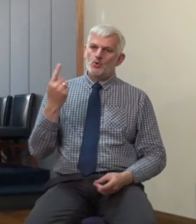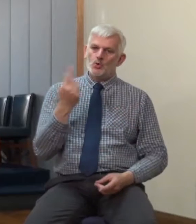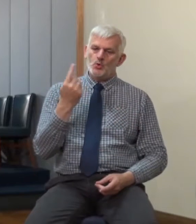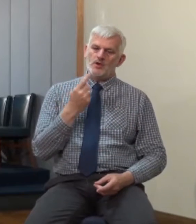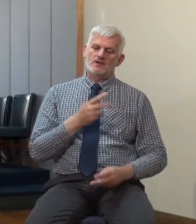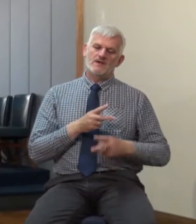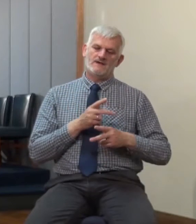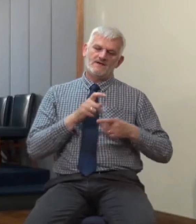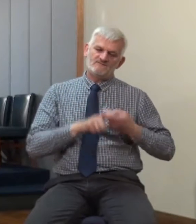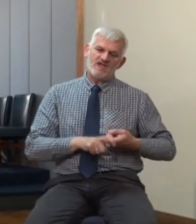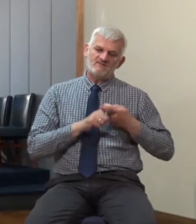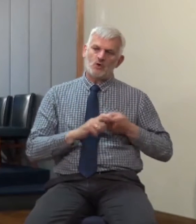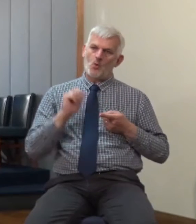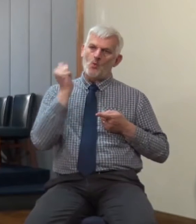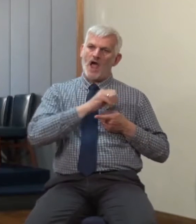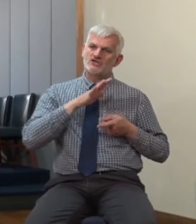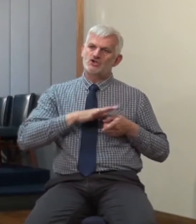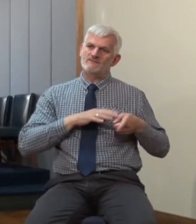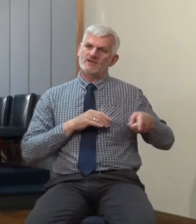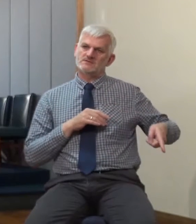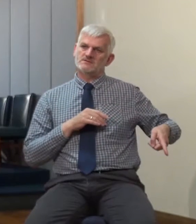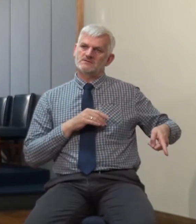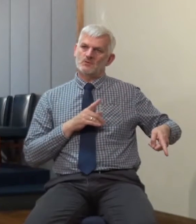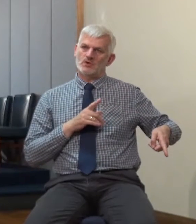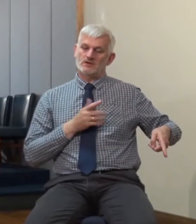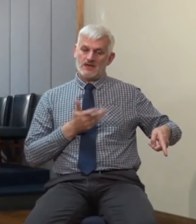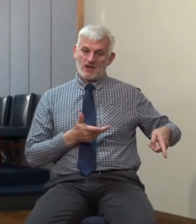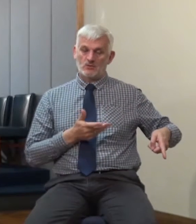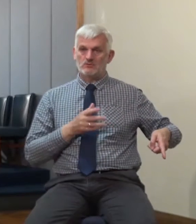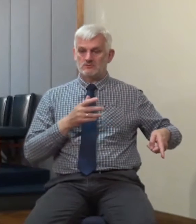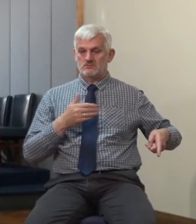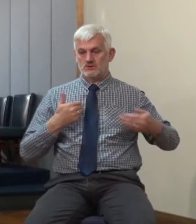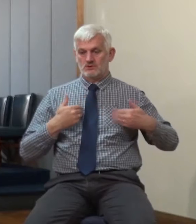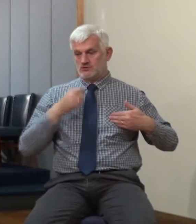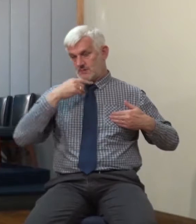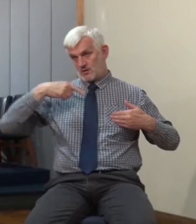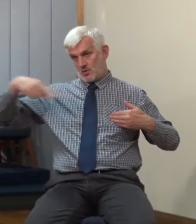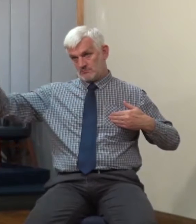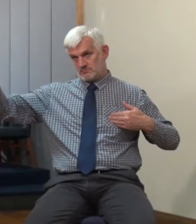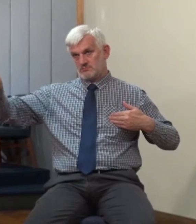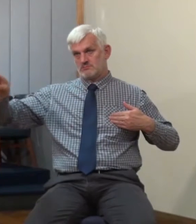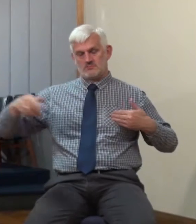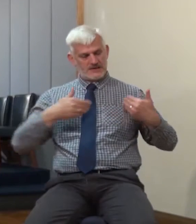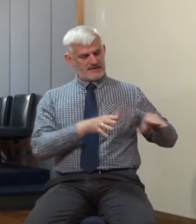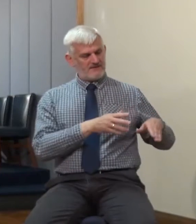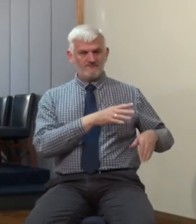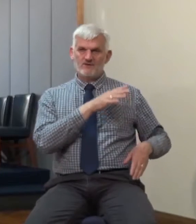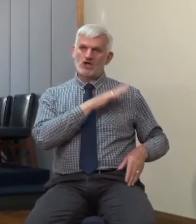whom his Lord hath made ruler over his household to give them meat in due season. Well this is a